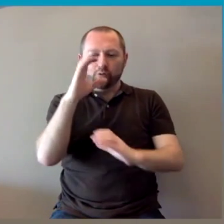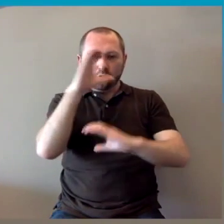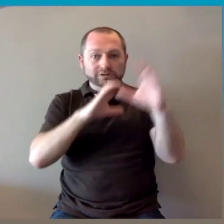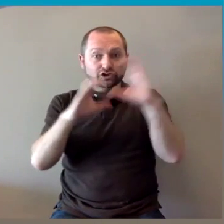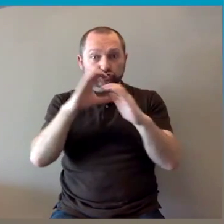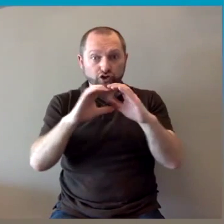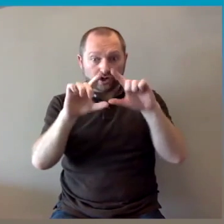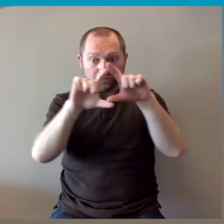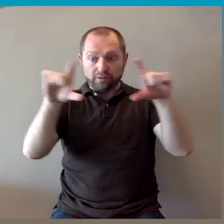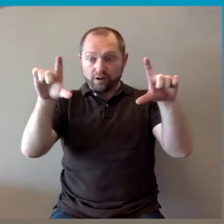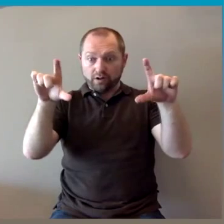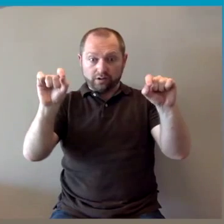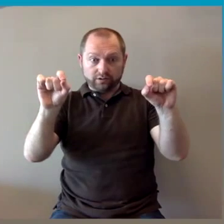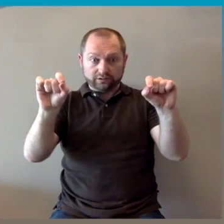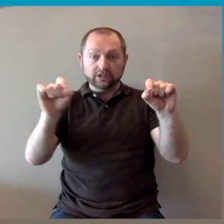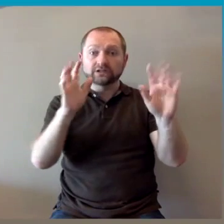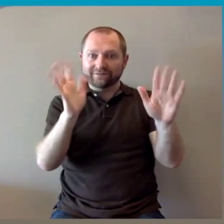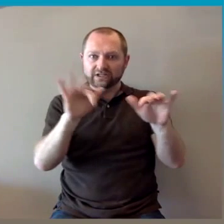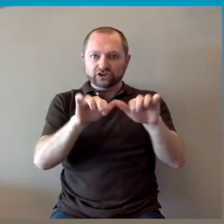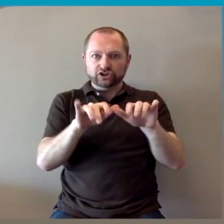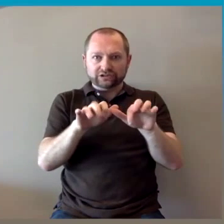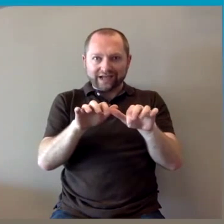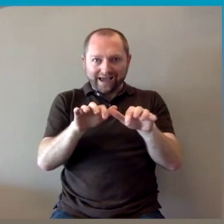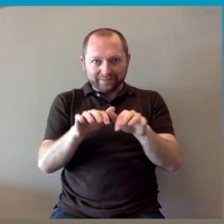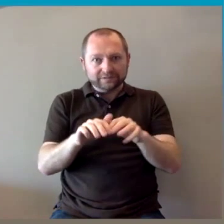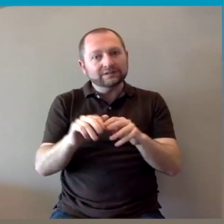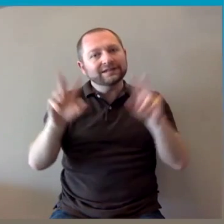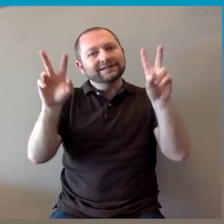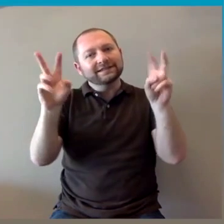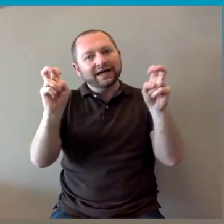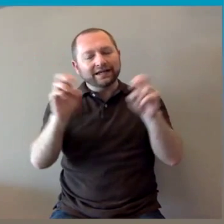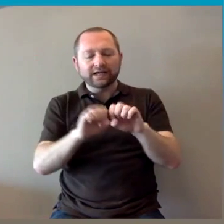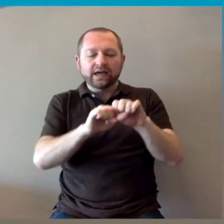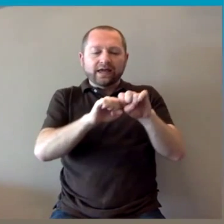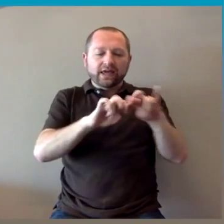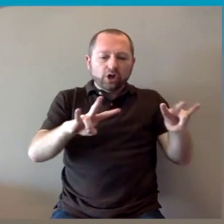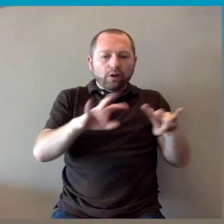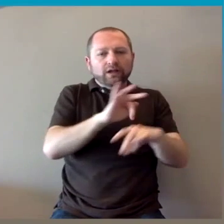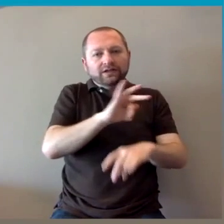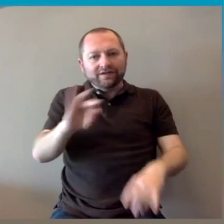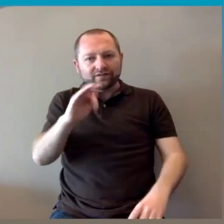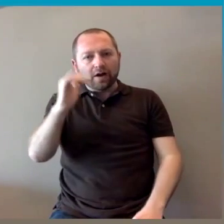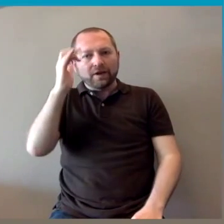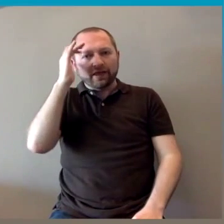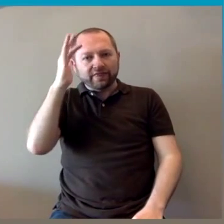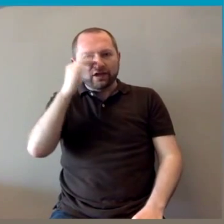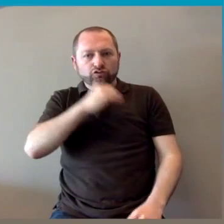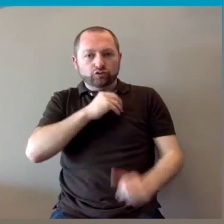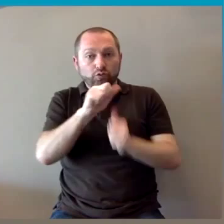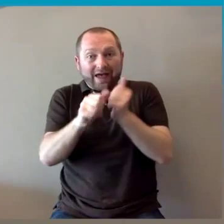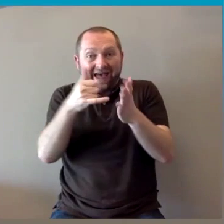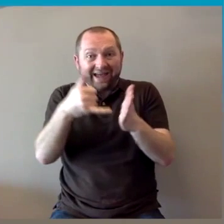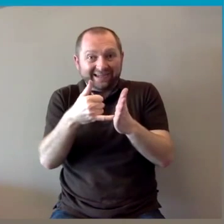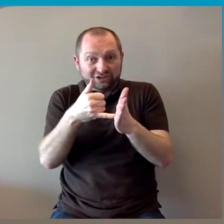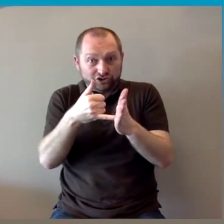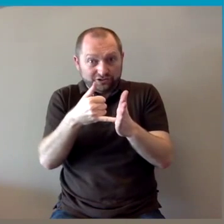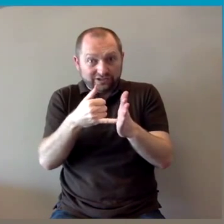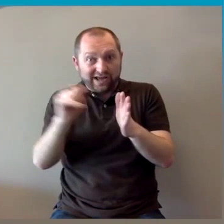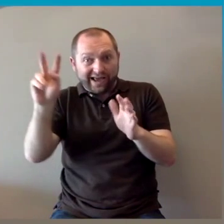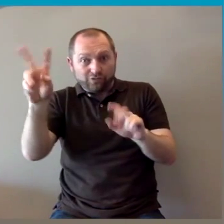search box in the middle of the screen and I have typed the title of the book Equality from Theory to Action into the search box and